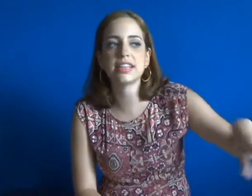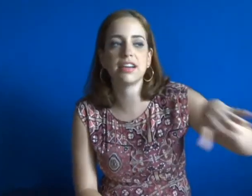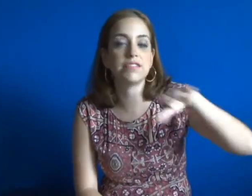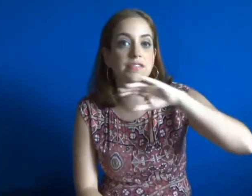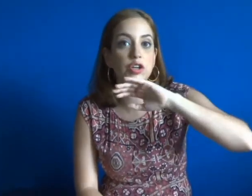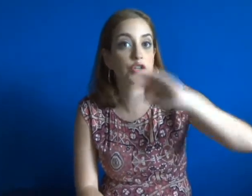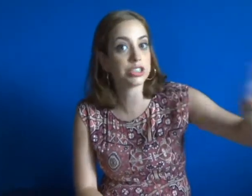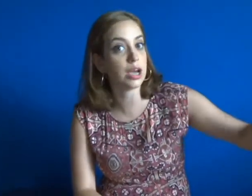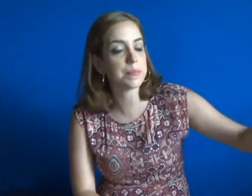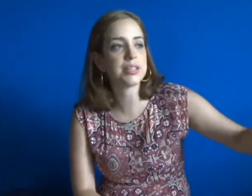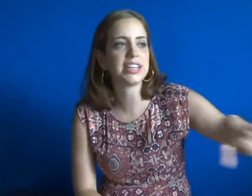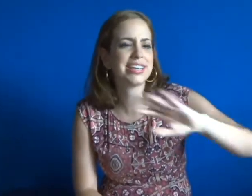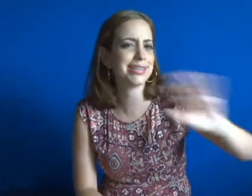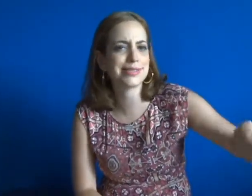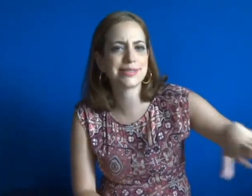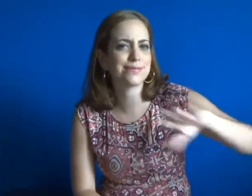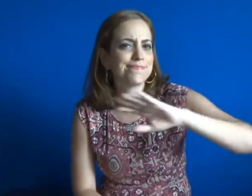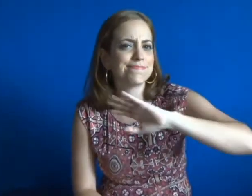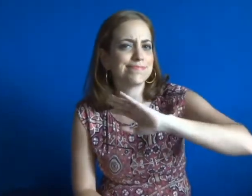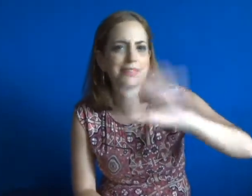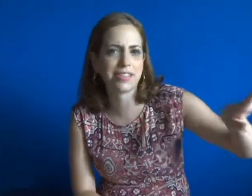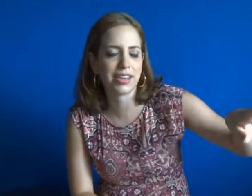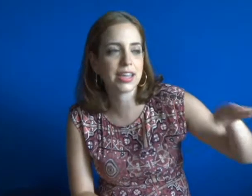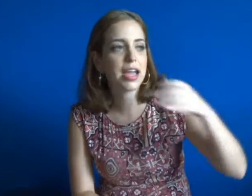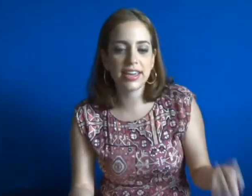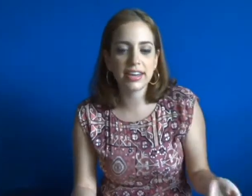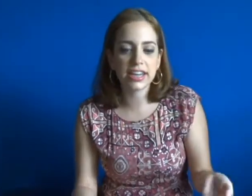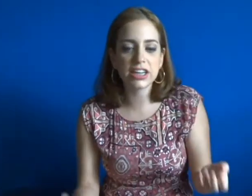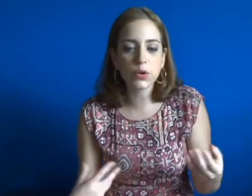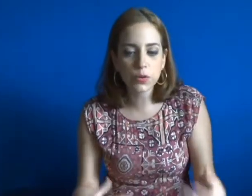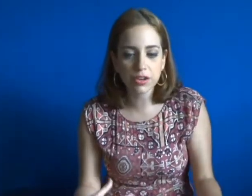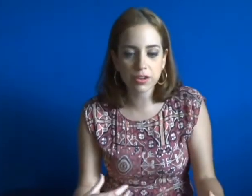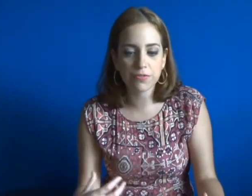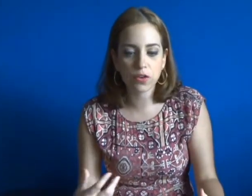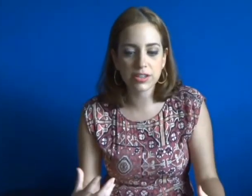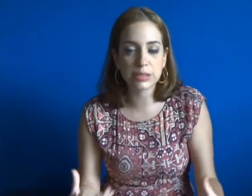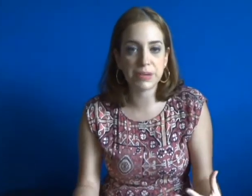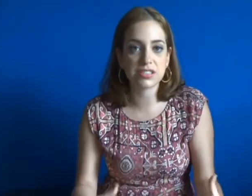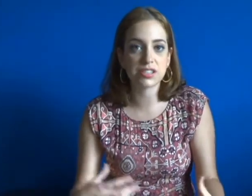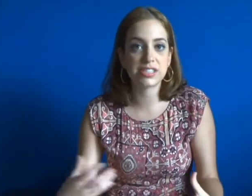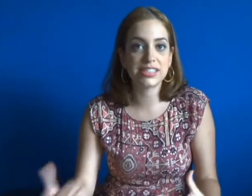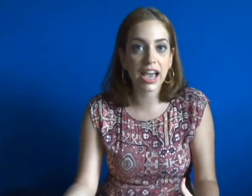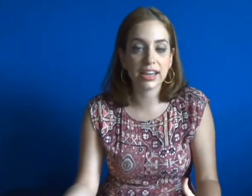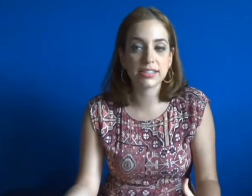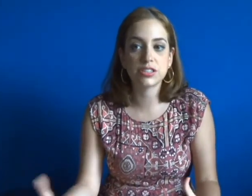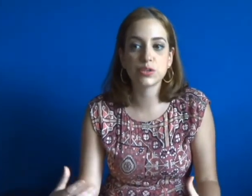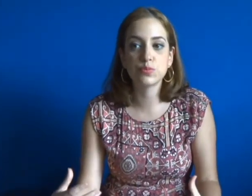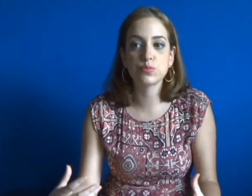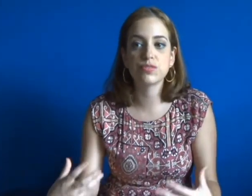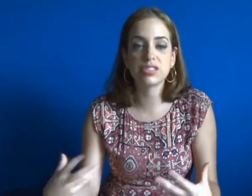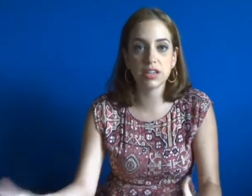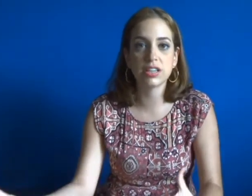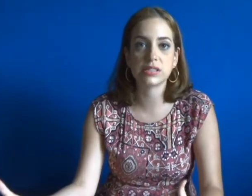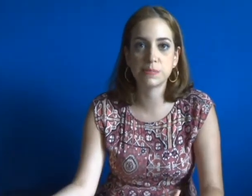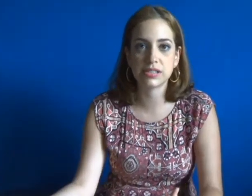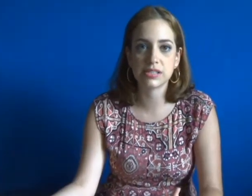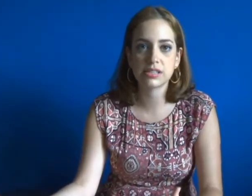They have never hooked up, kissed, nothing. And then, in order for Spencer's dad to sell his business,